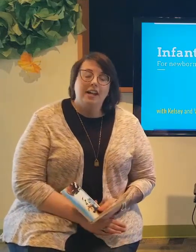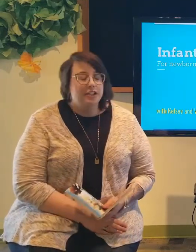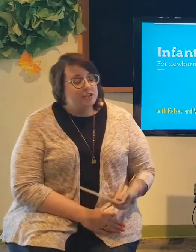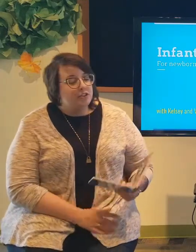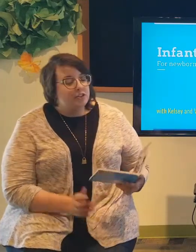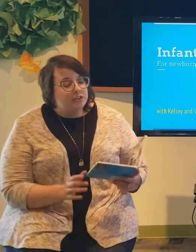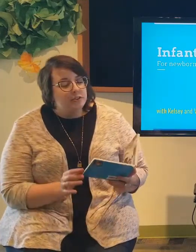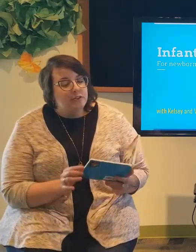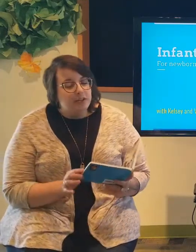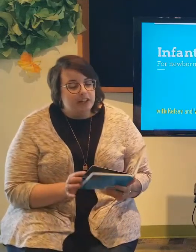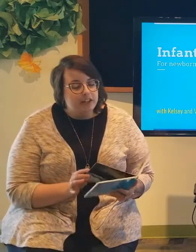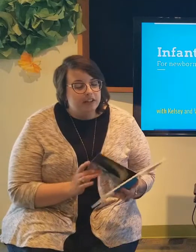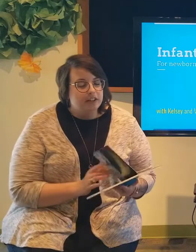to hear.